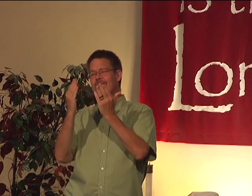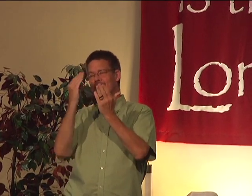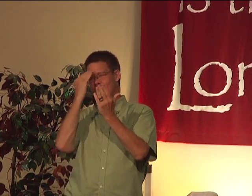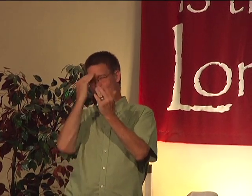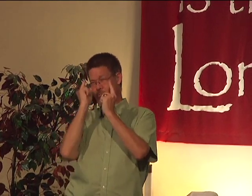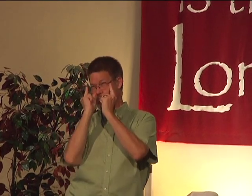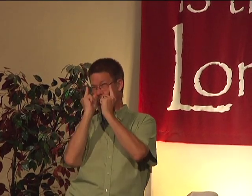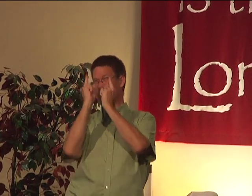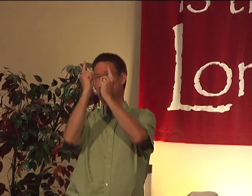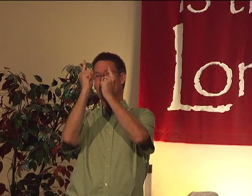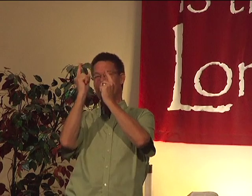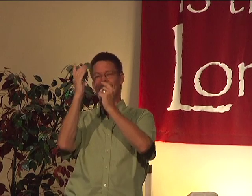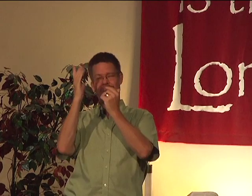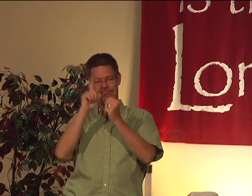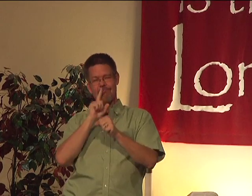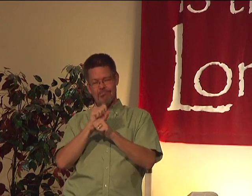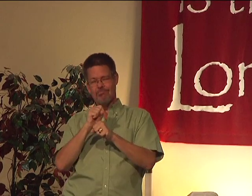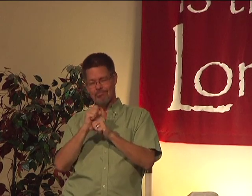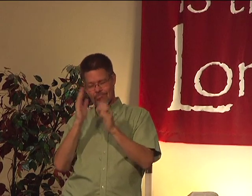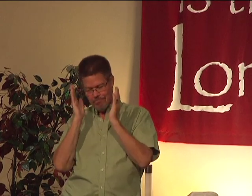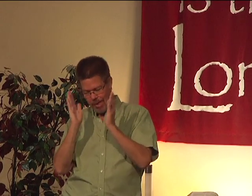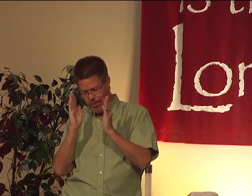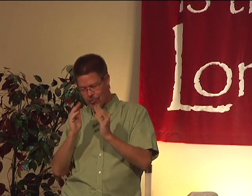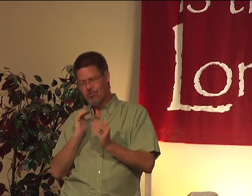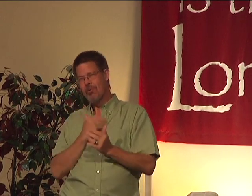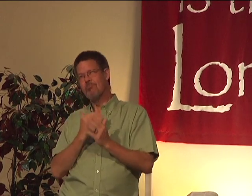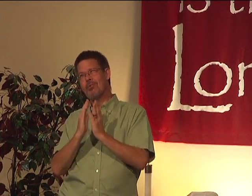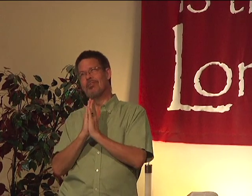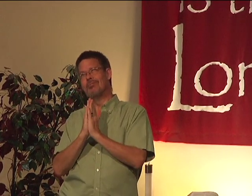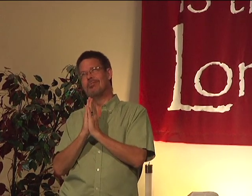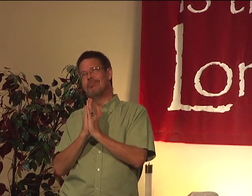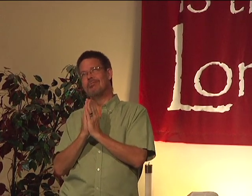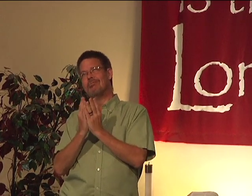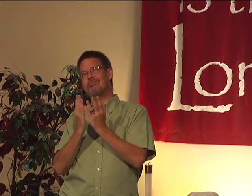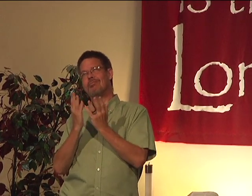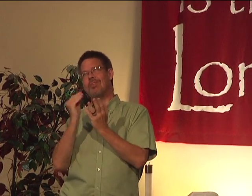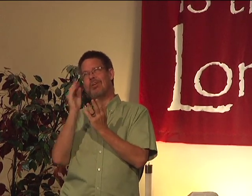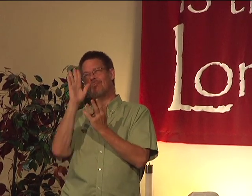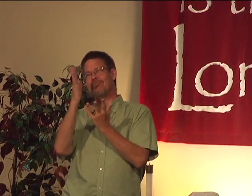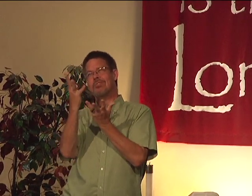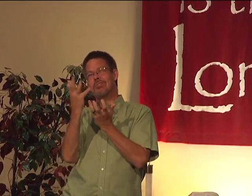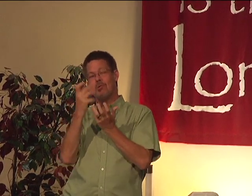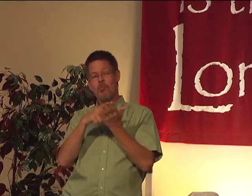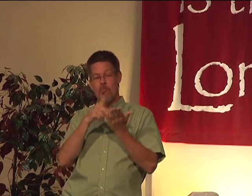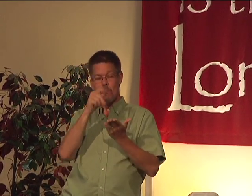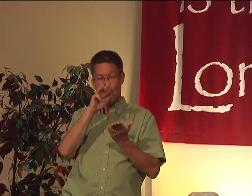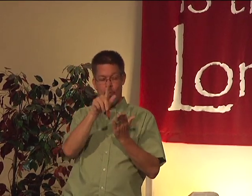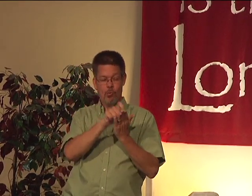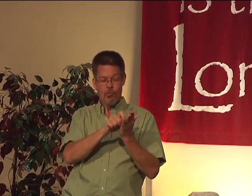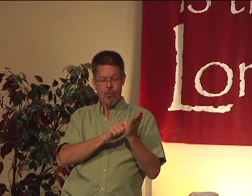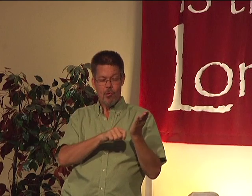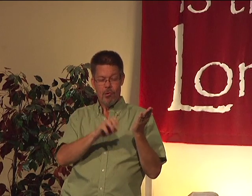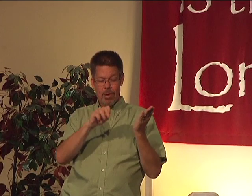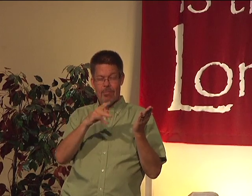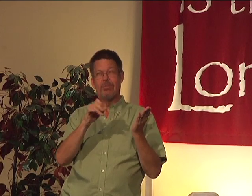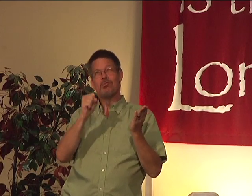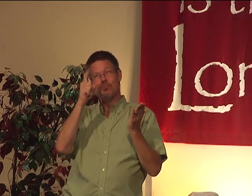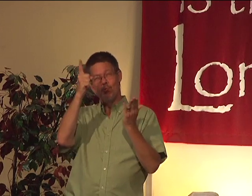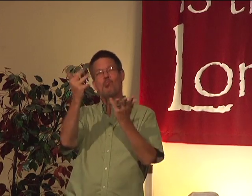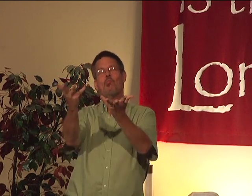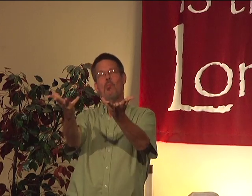each person here because you pay attention to our prayers. And you want, as Paul wrote